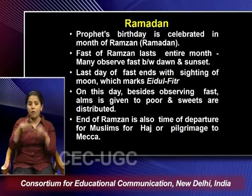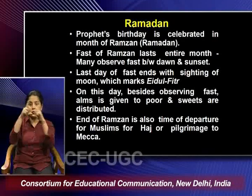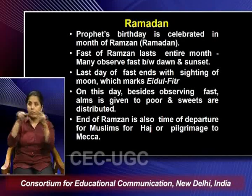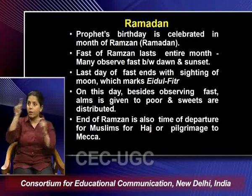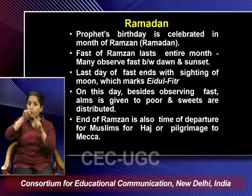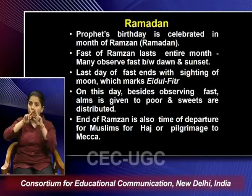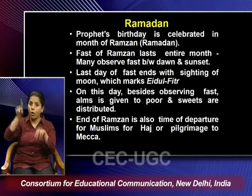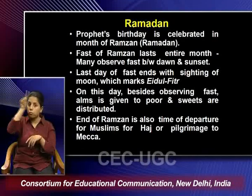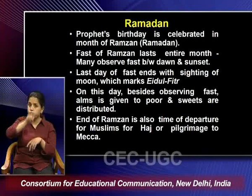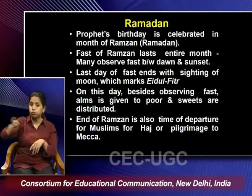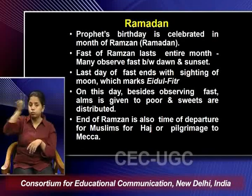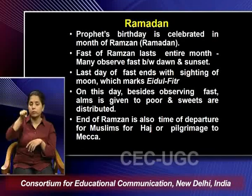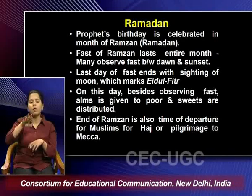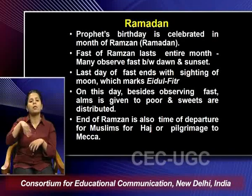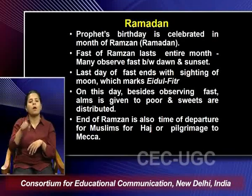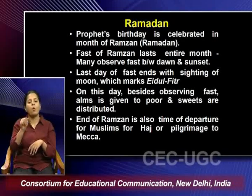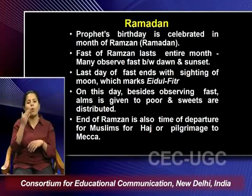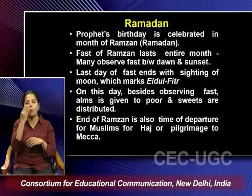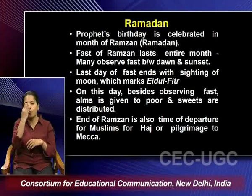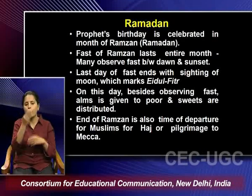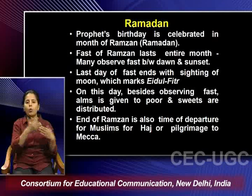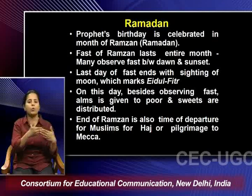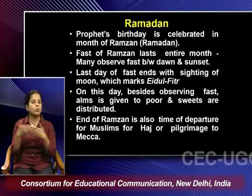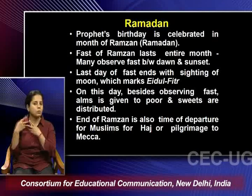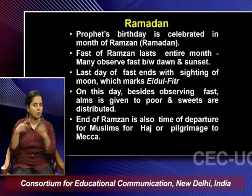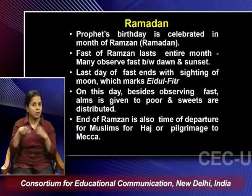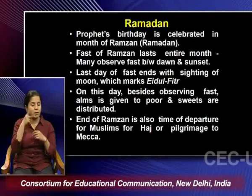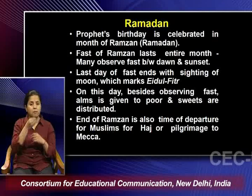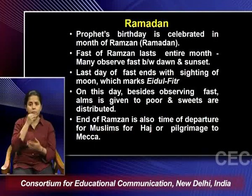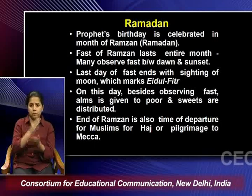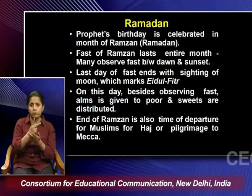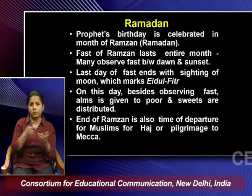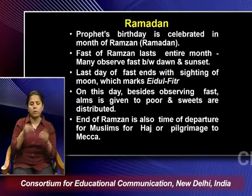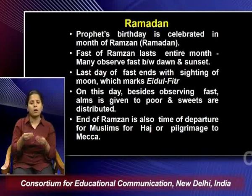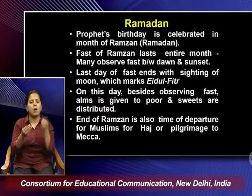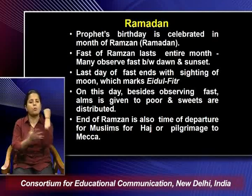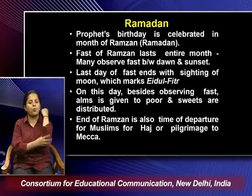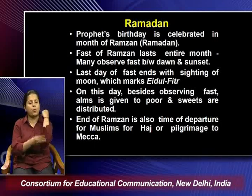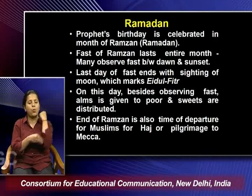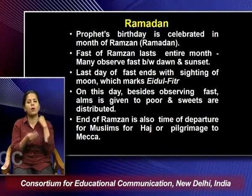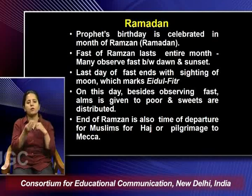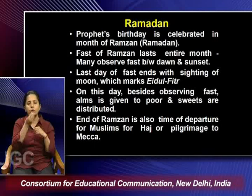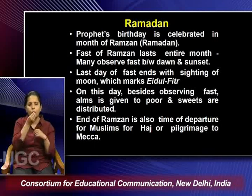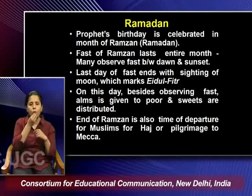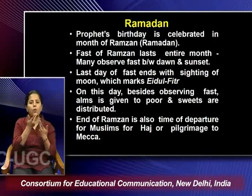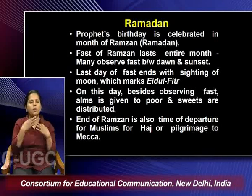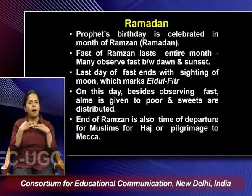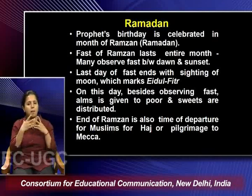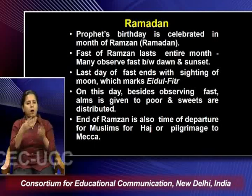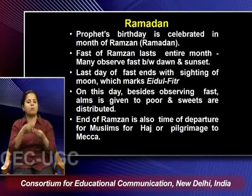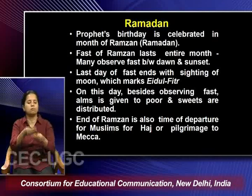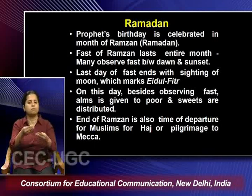day, find besides observing fast, alms are given to the poor and sweets are also being distributed.